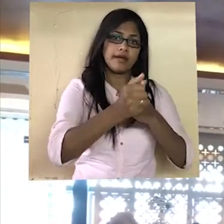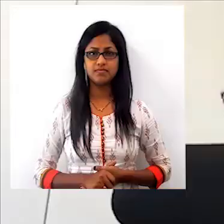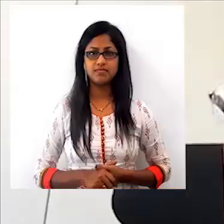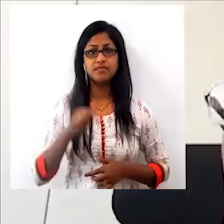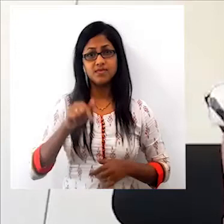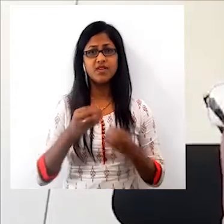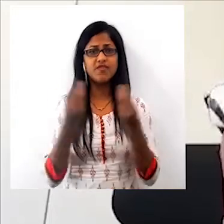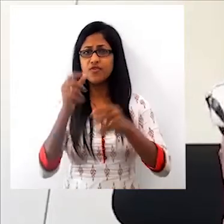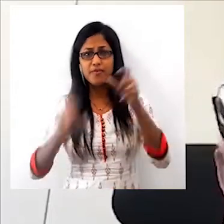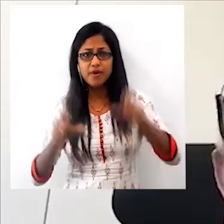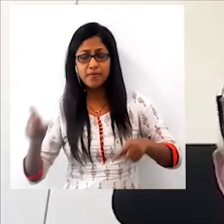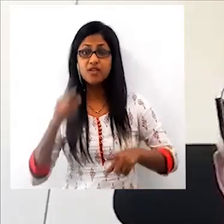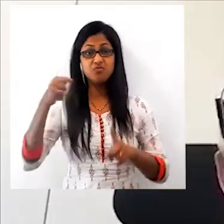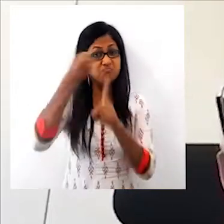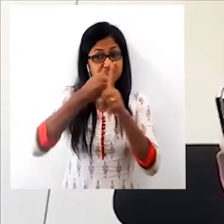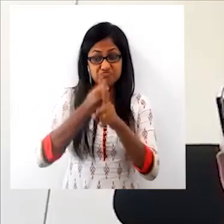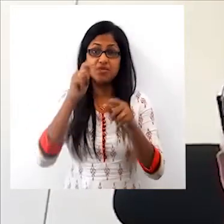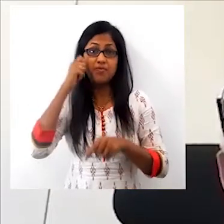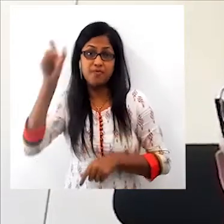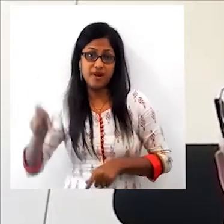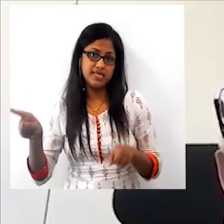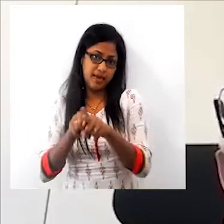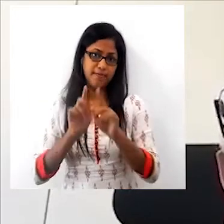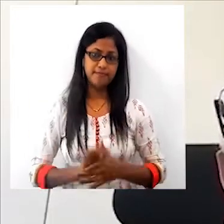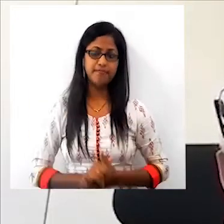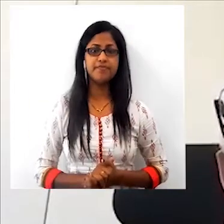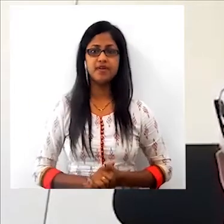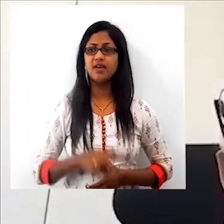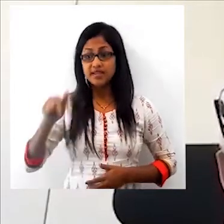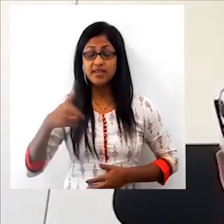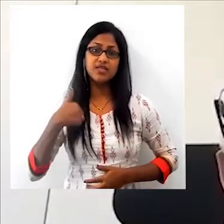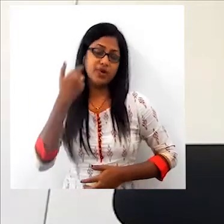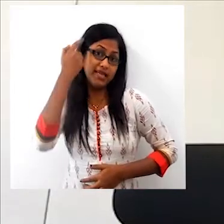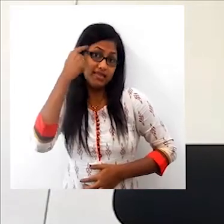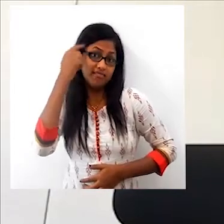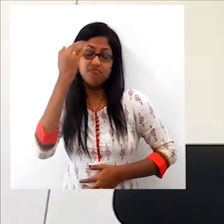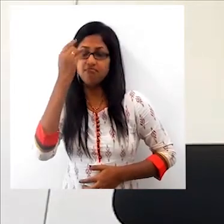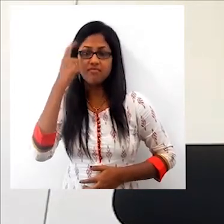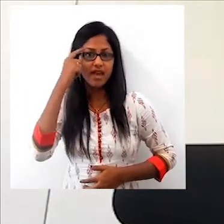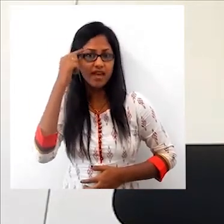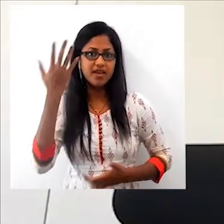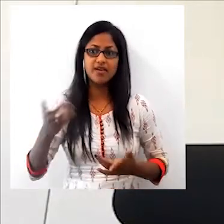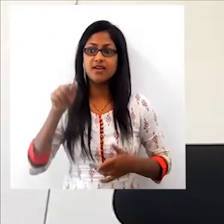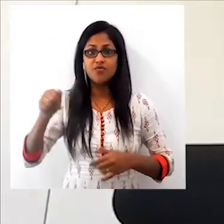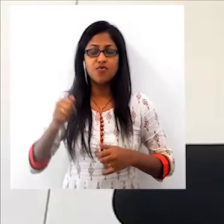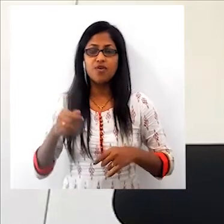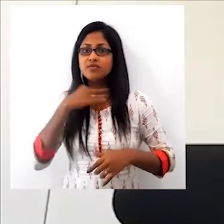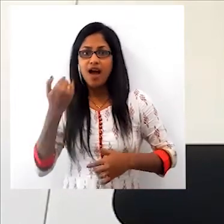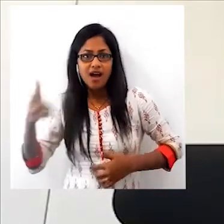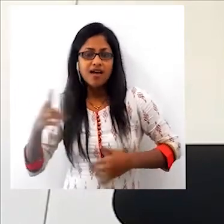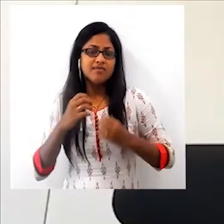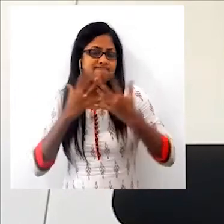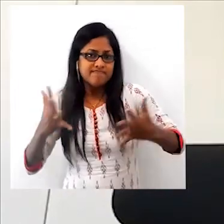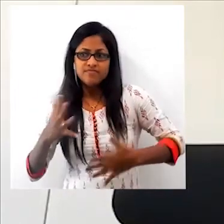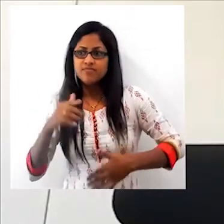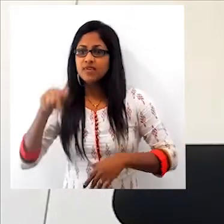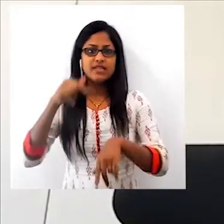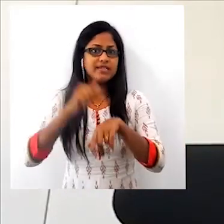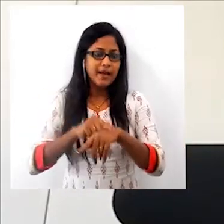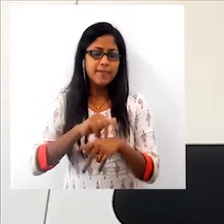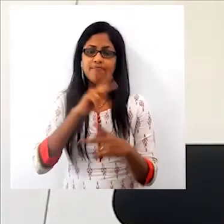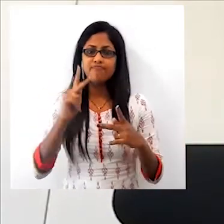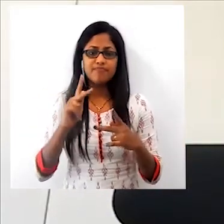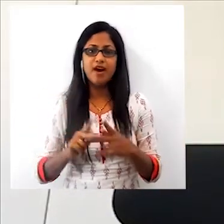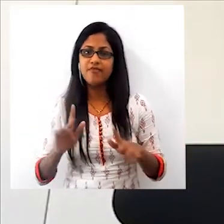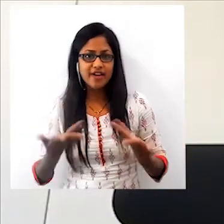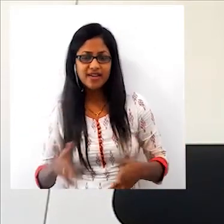There are very few people who are crusaders like him. And that's why I think the shock value of his passing away at this